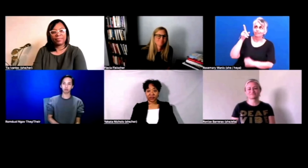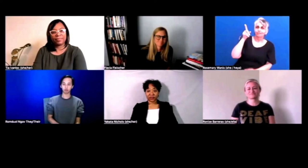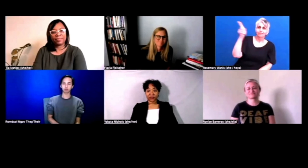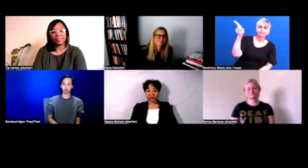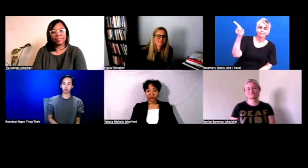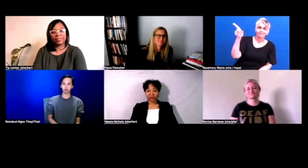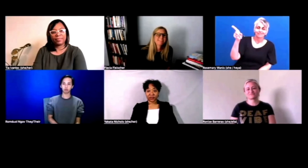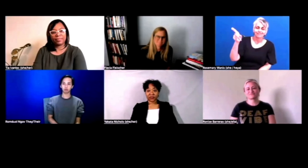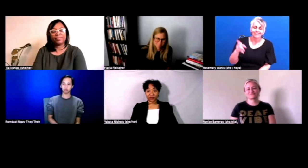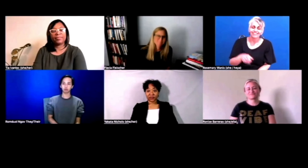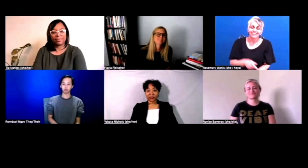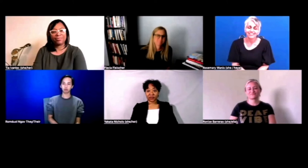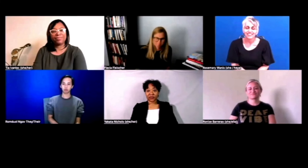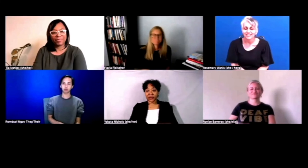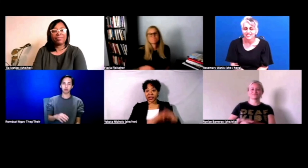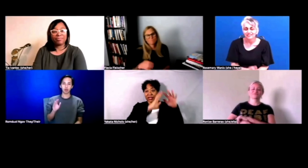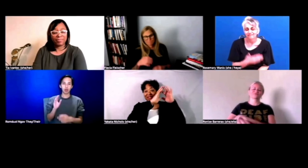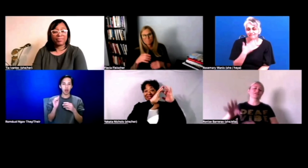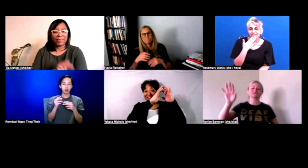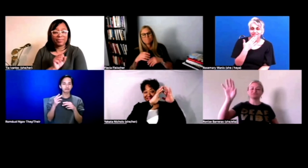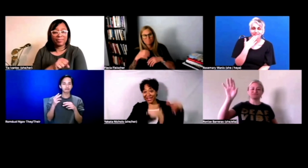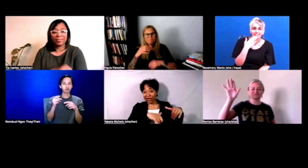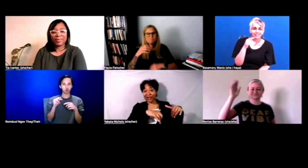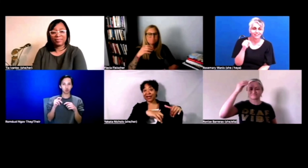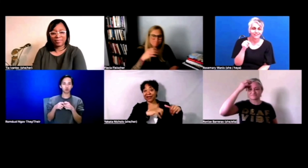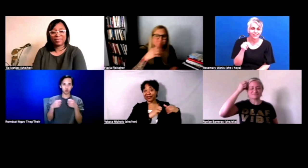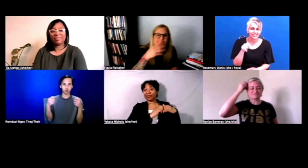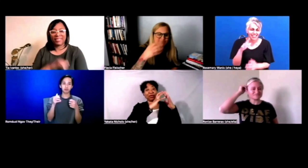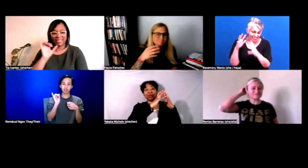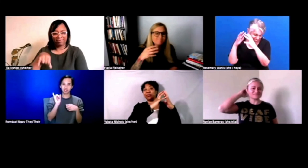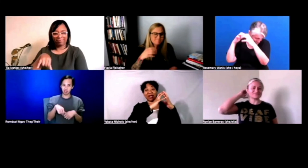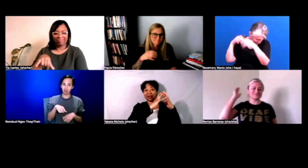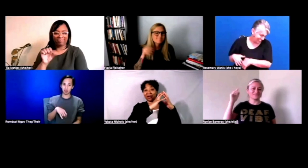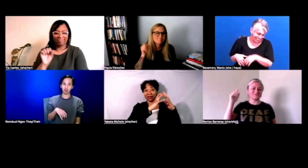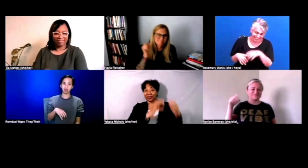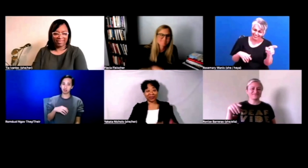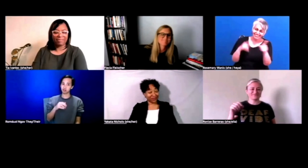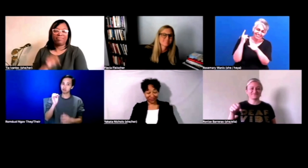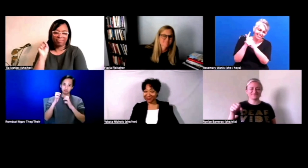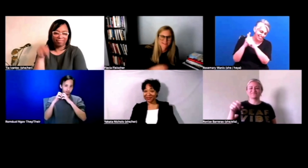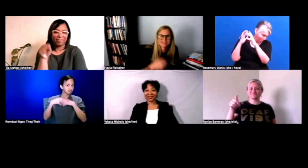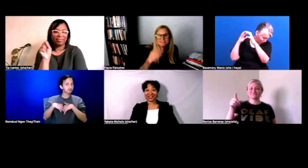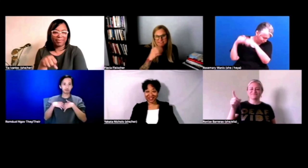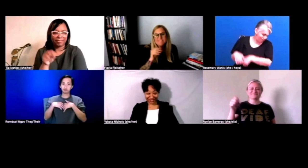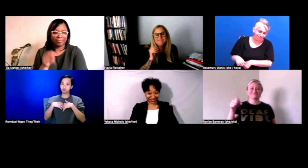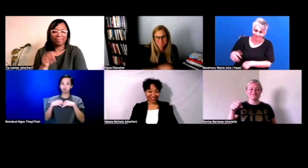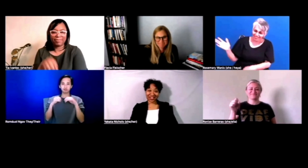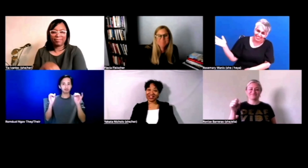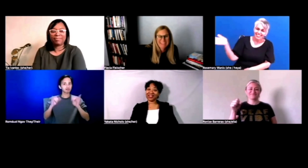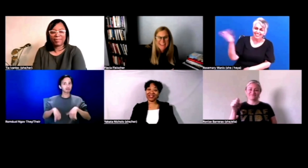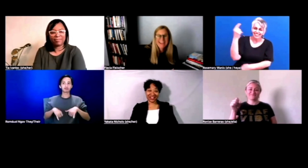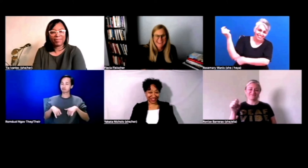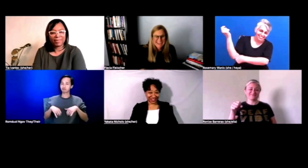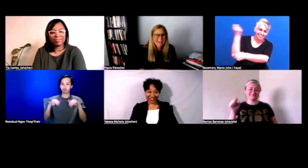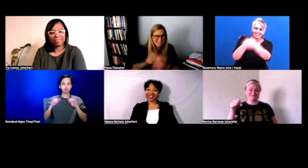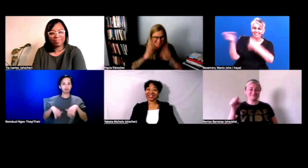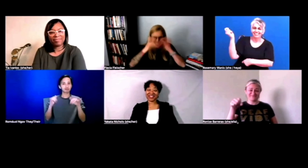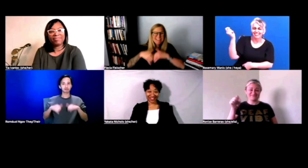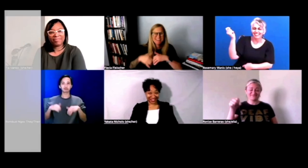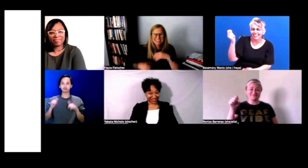Exactly. Dismantle the whole thing. Dismantle the system. Let's get something new in place. Excuse me. Yeah. Mm-hmm.